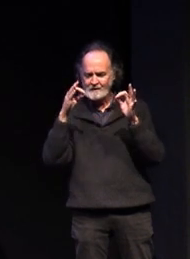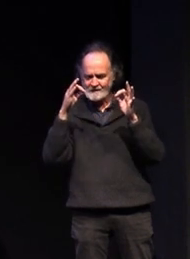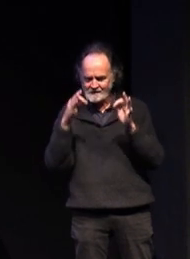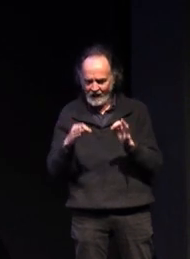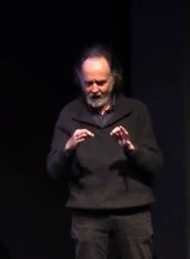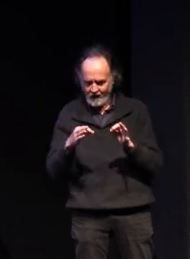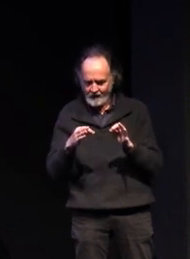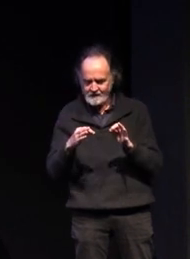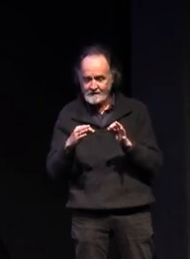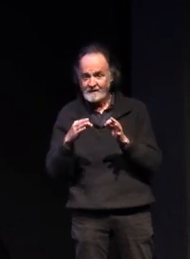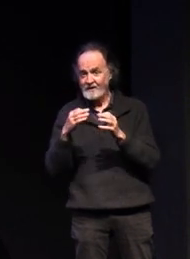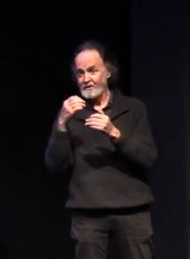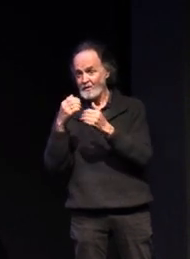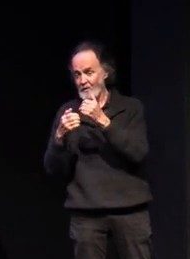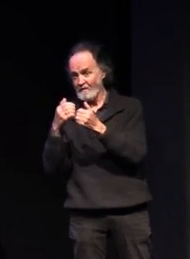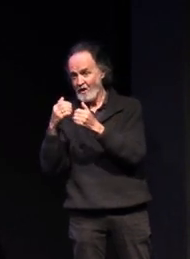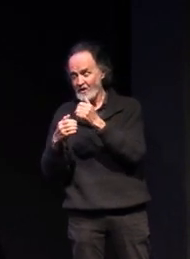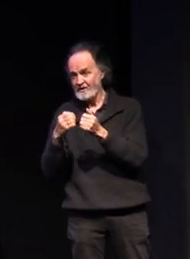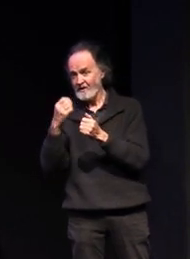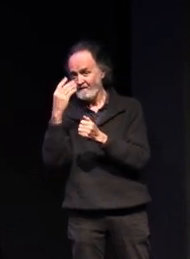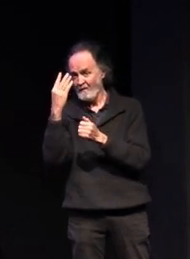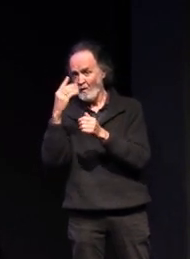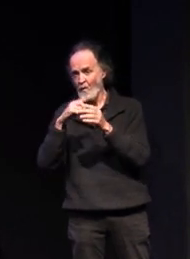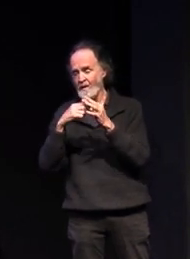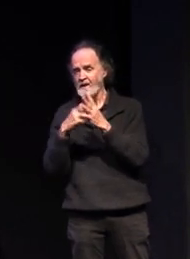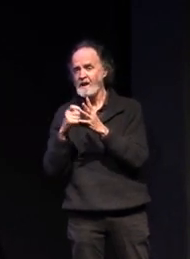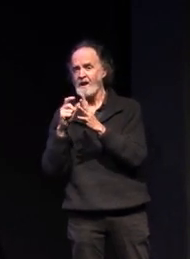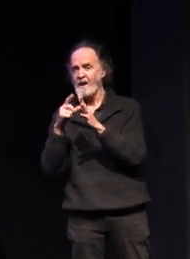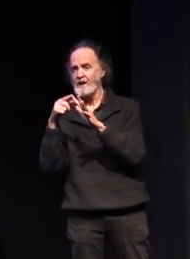degree after school to get a bit of an idea